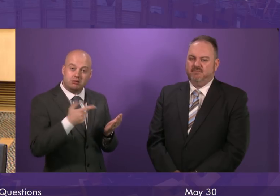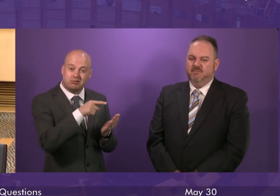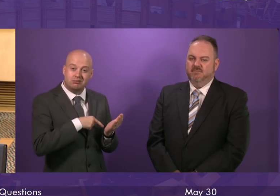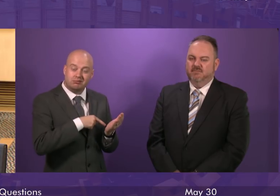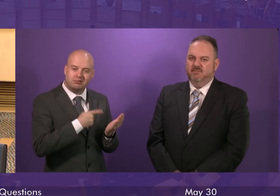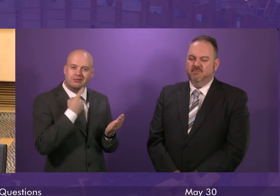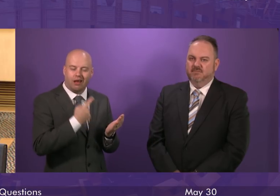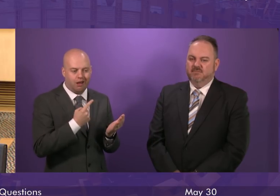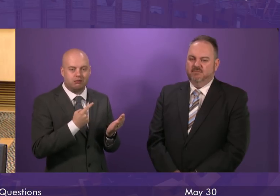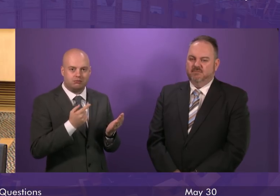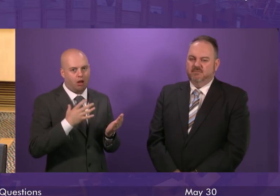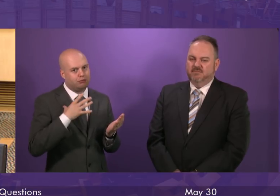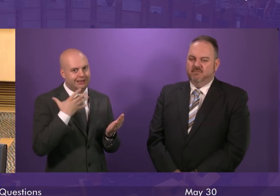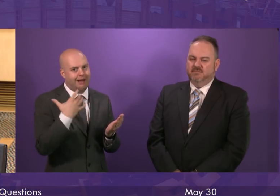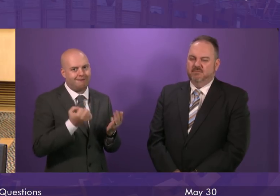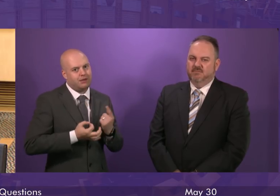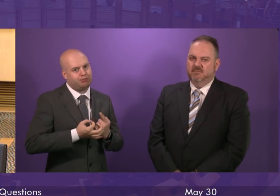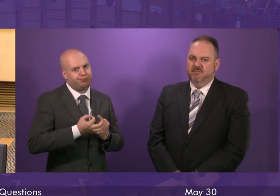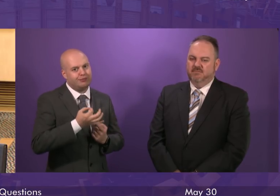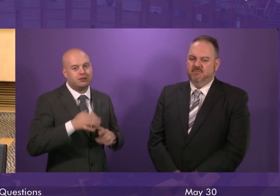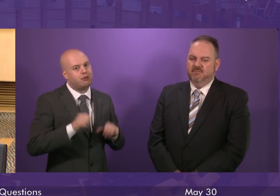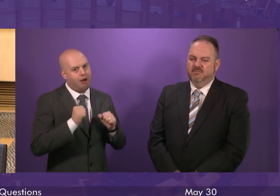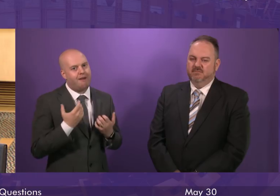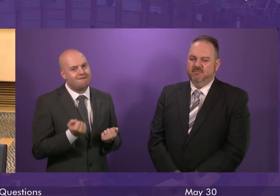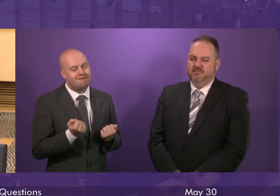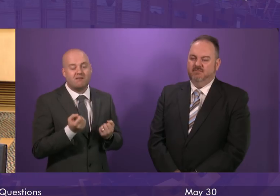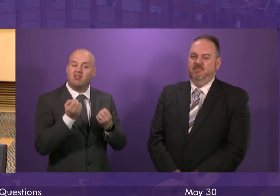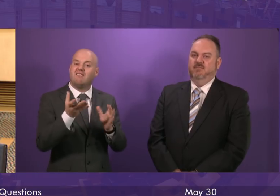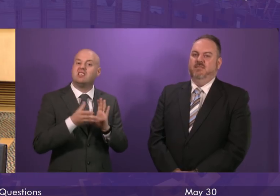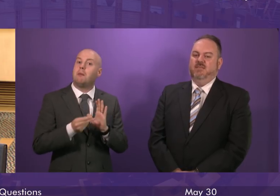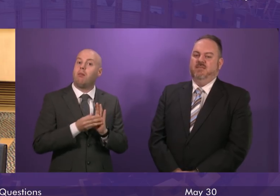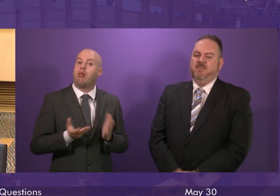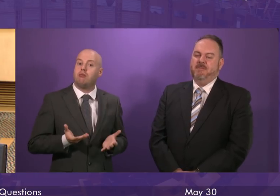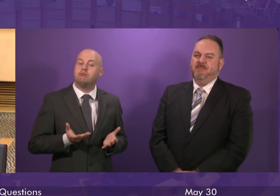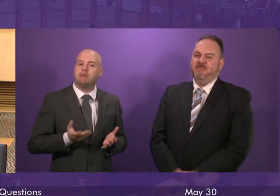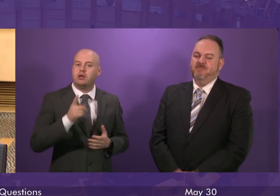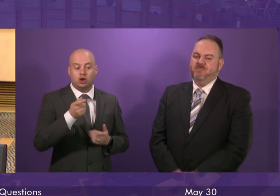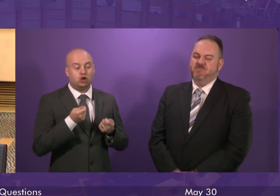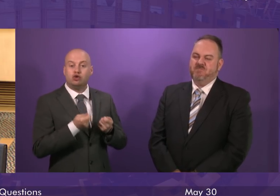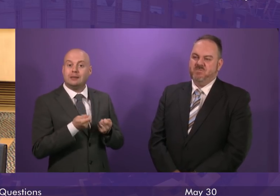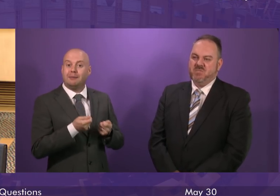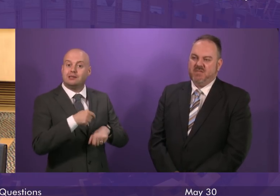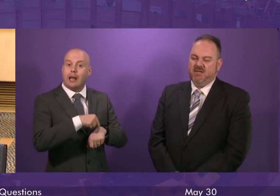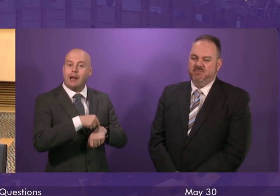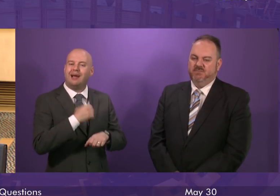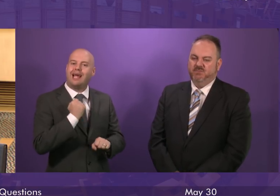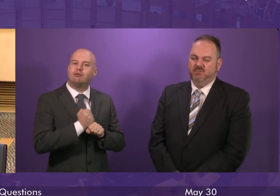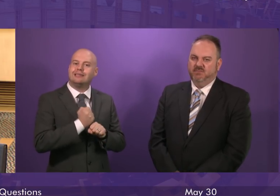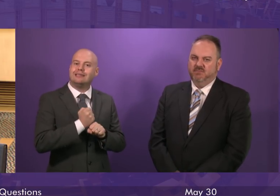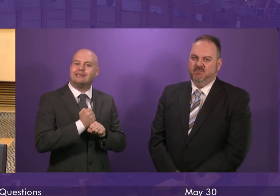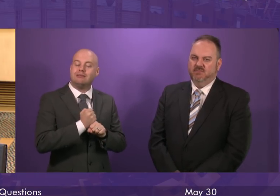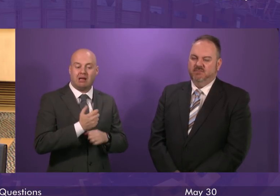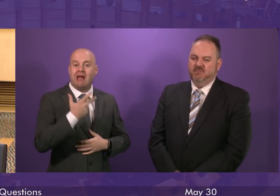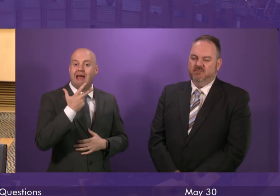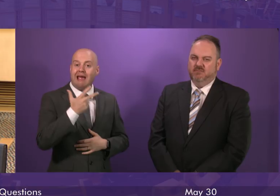of early progress of the success of that plan. For example, looking at the treatment time guarantee, there was an 8.5